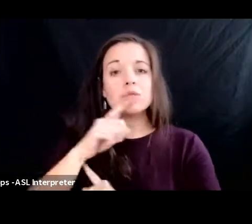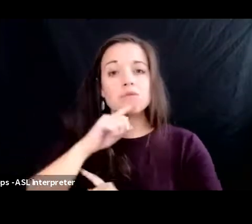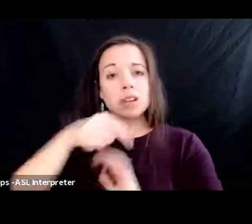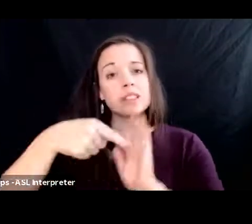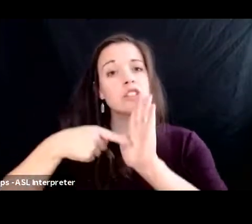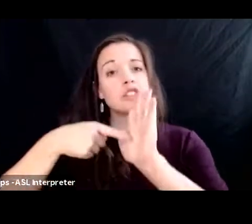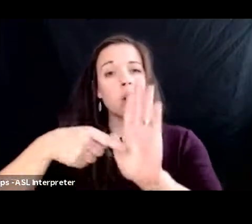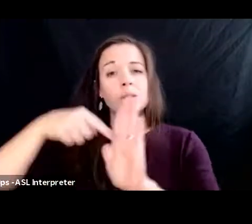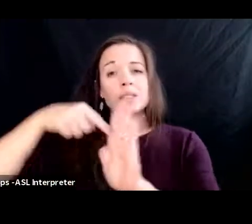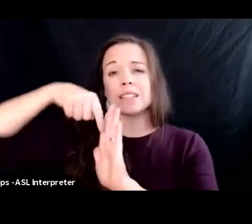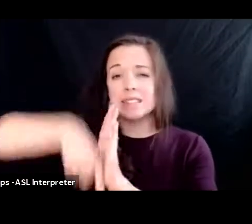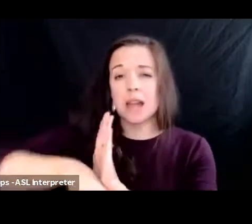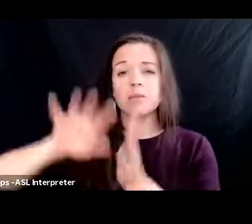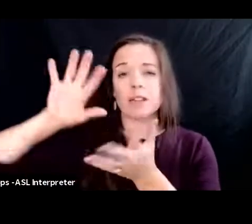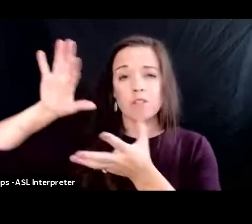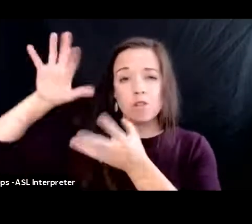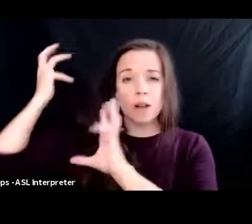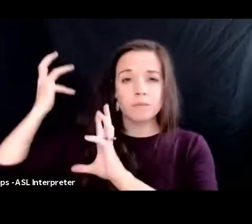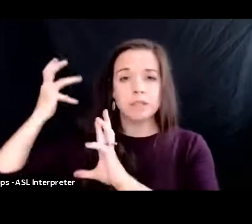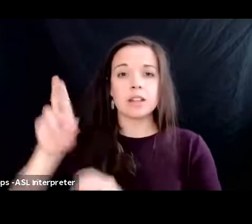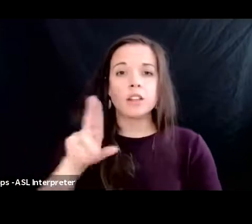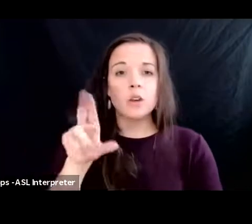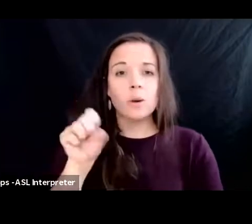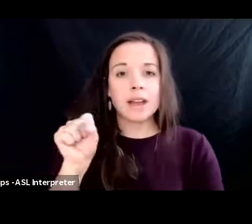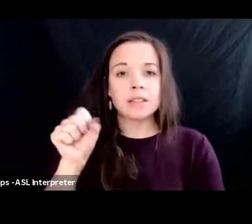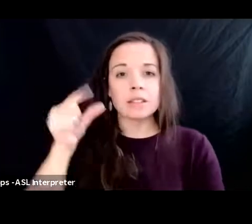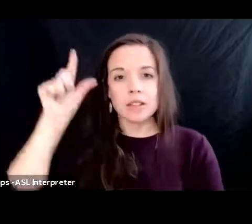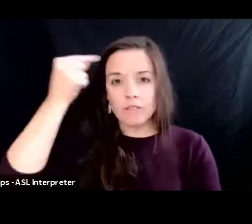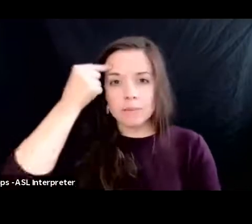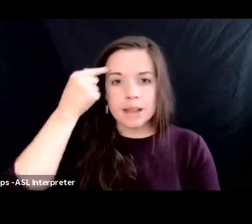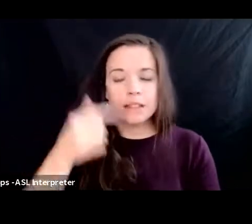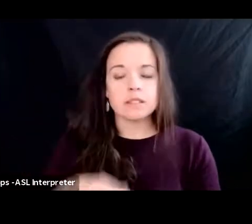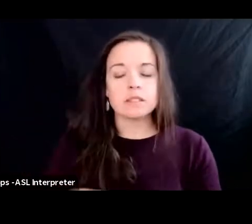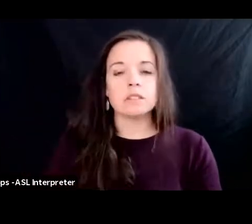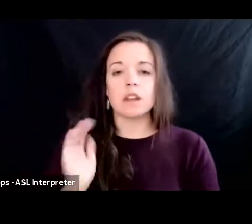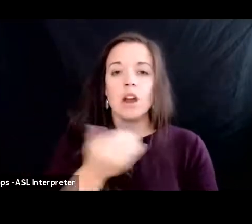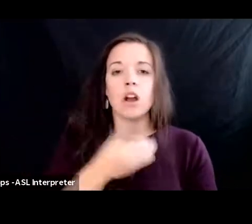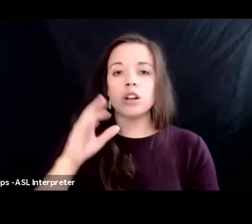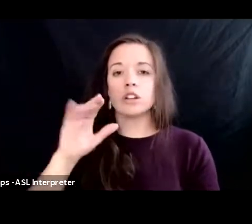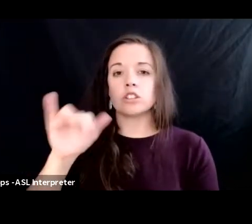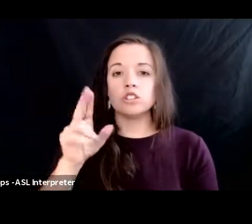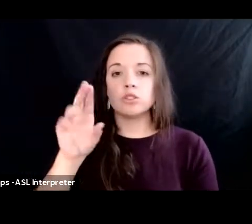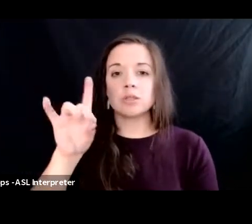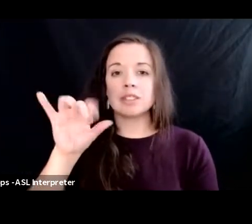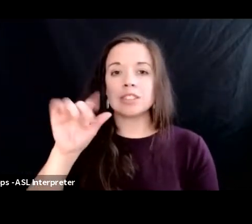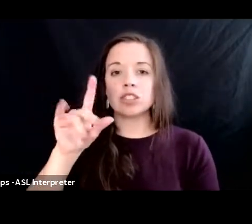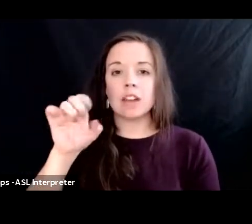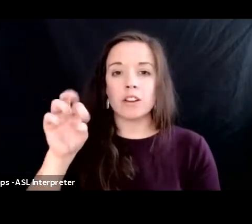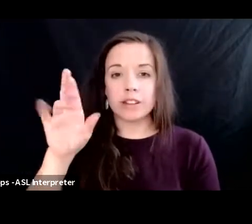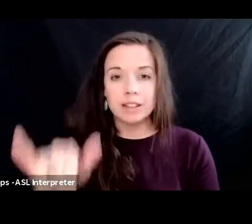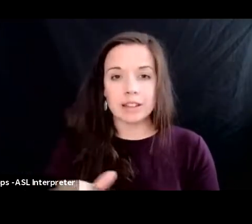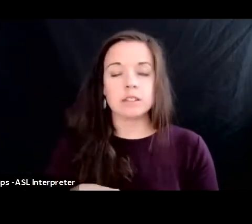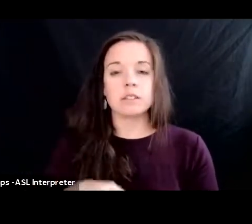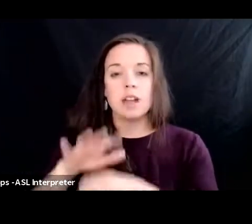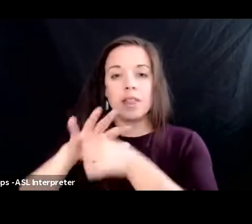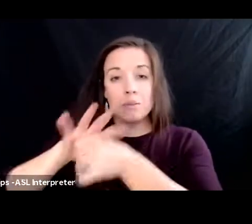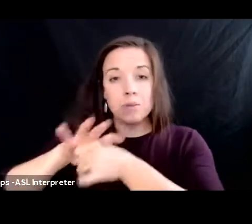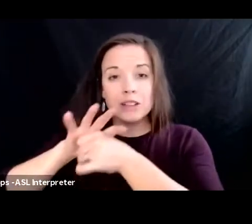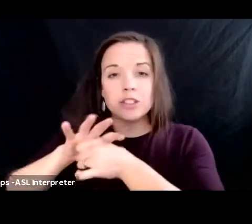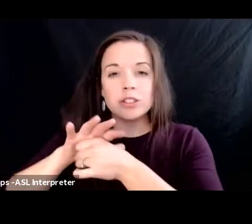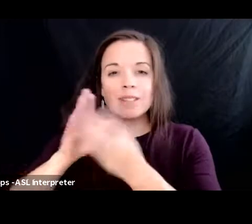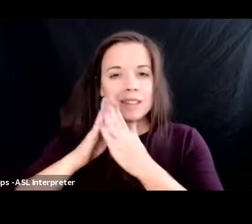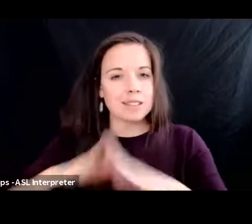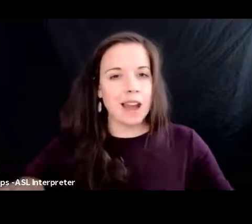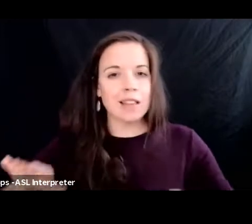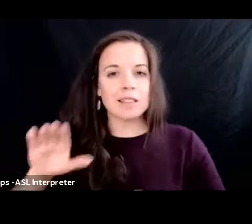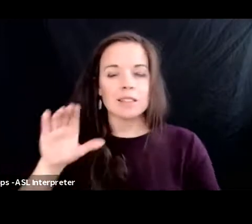corruption in the u.s government in our judiciary and the pressure and silence that chevron an